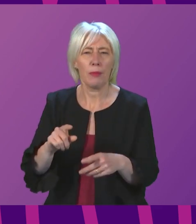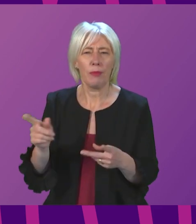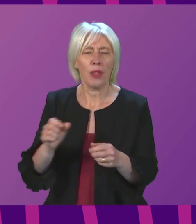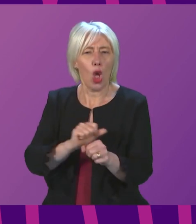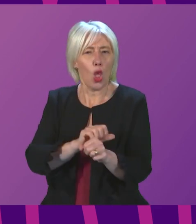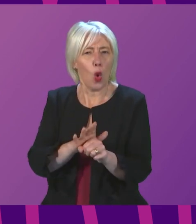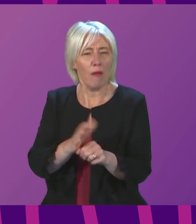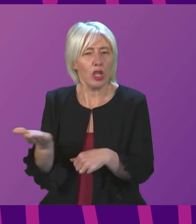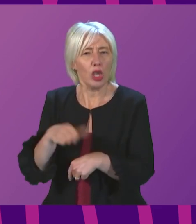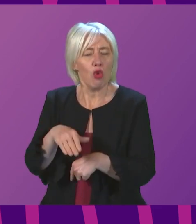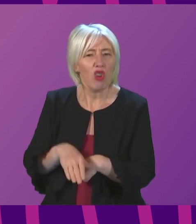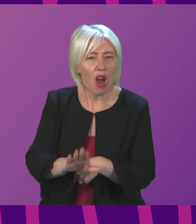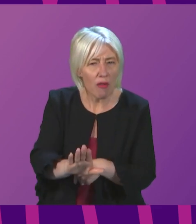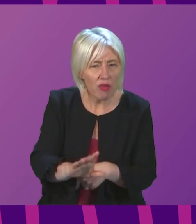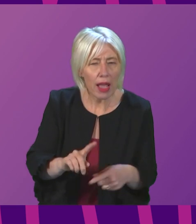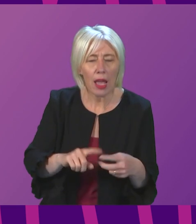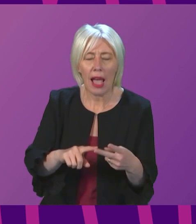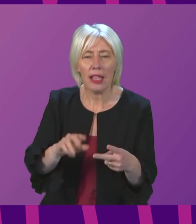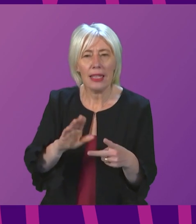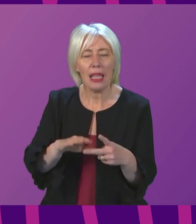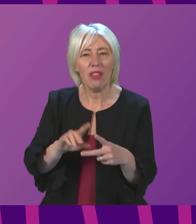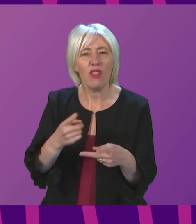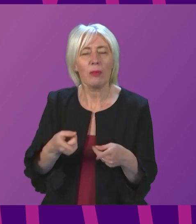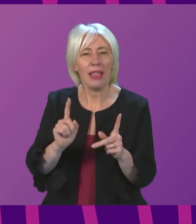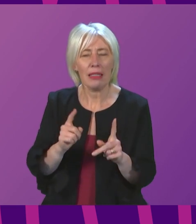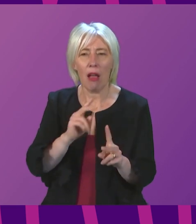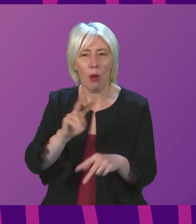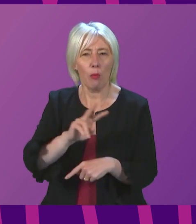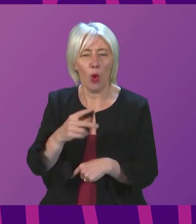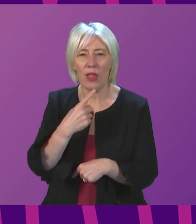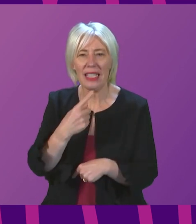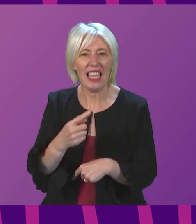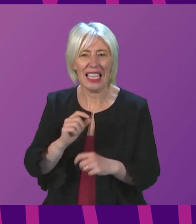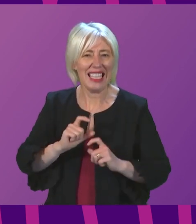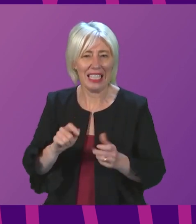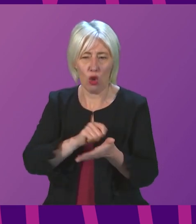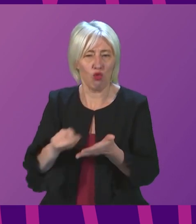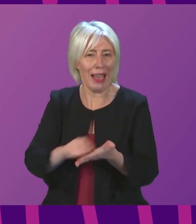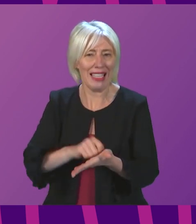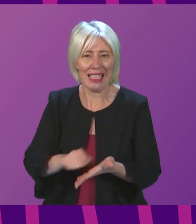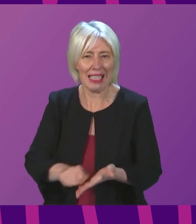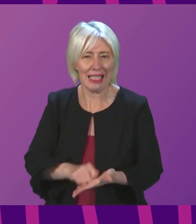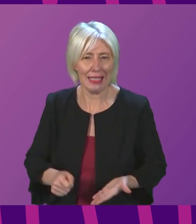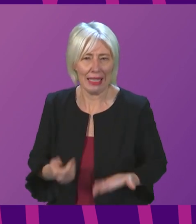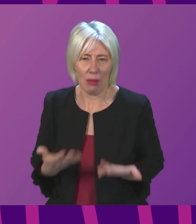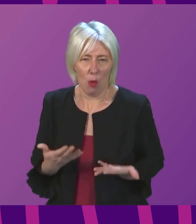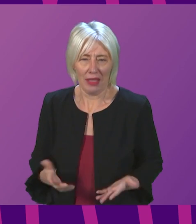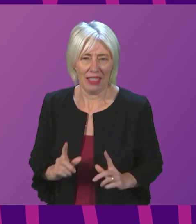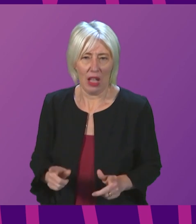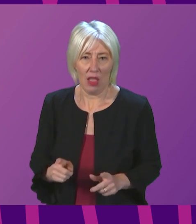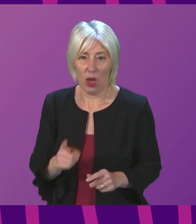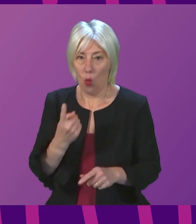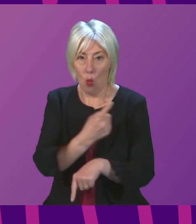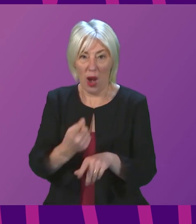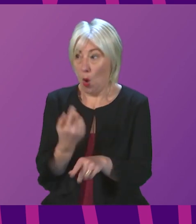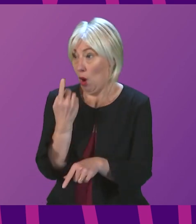Covid recovery, and the Deputy First Minister also said it was still being written as he spoke to the committee less than an